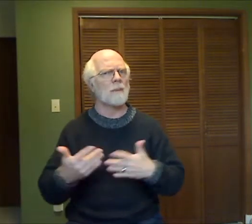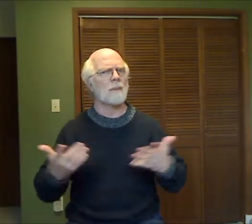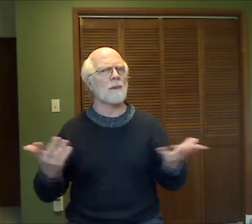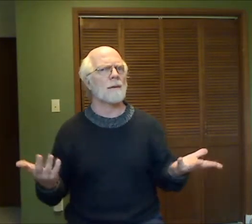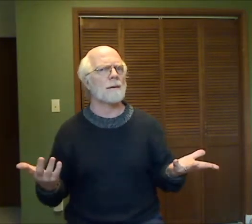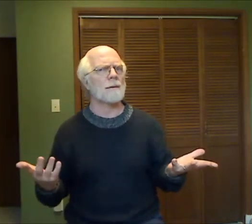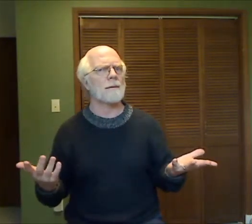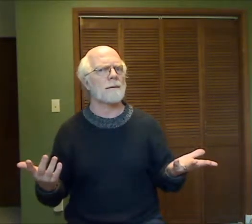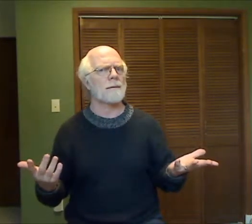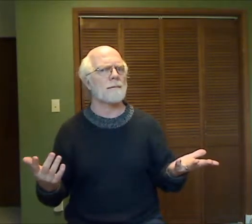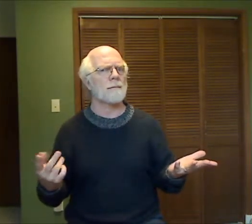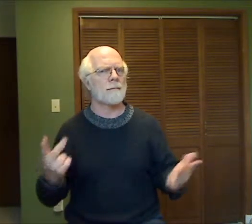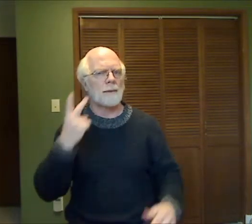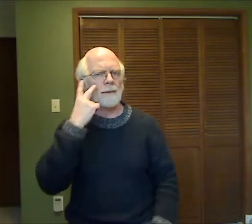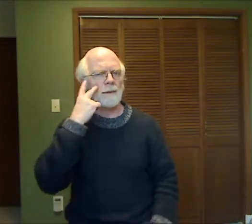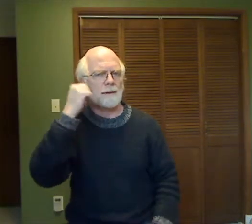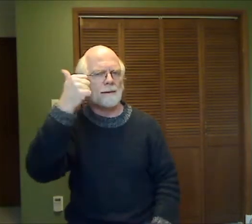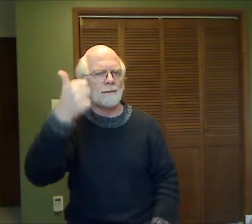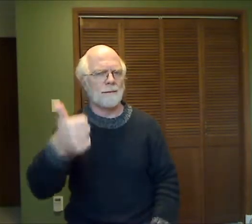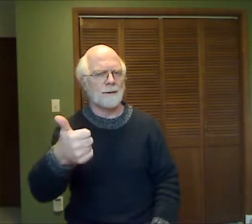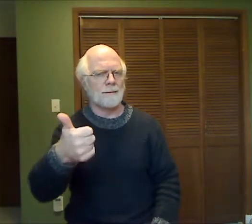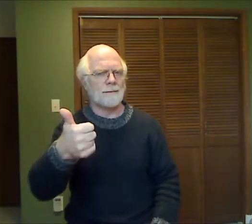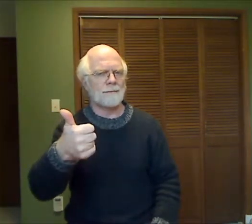And what next? See you tomorrow.